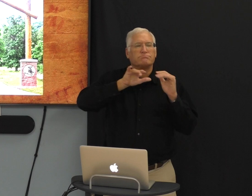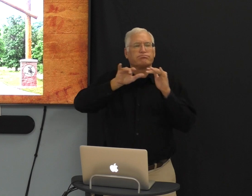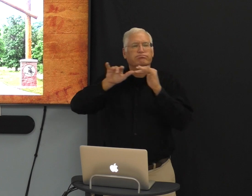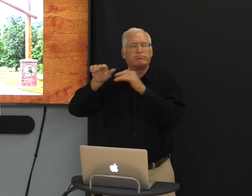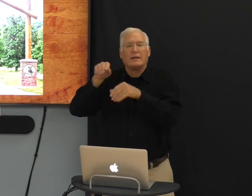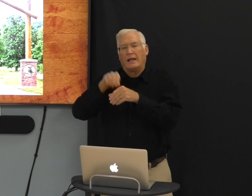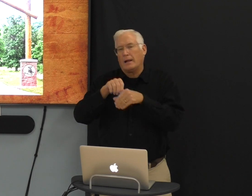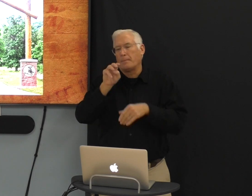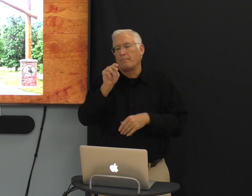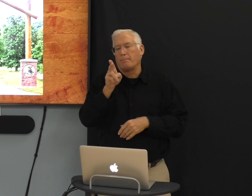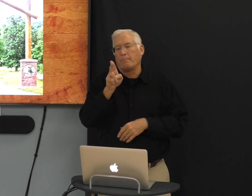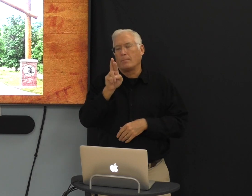that death came